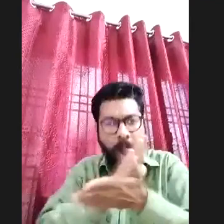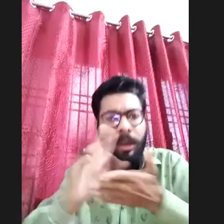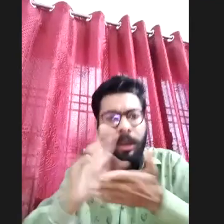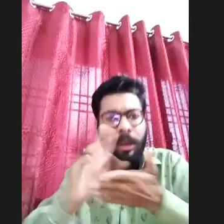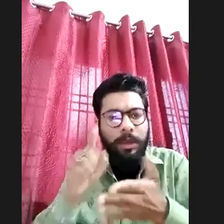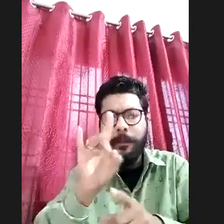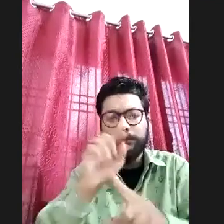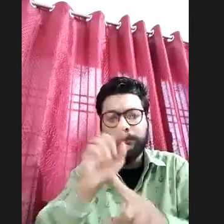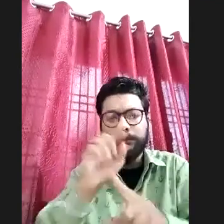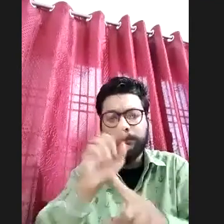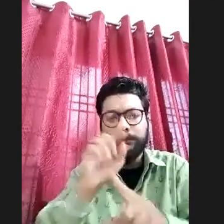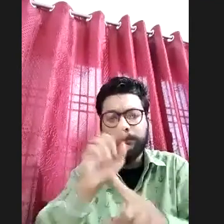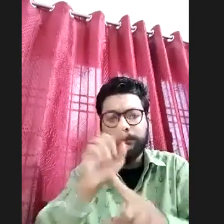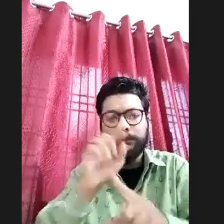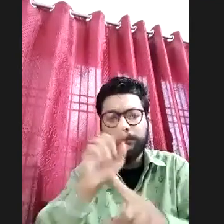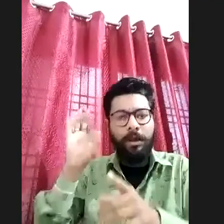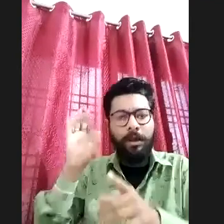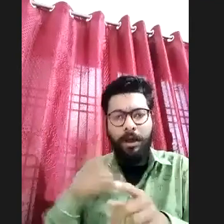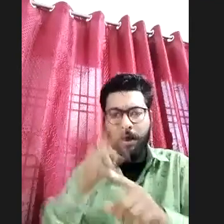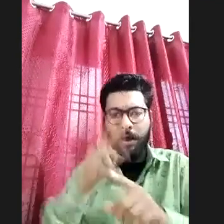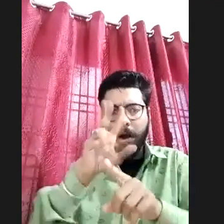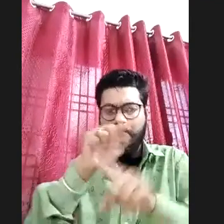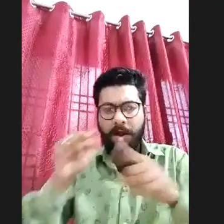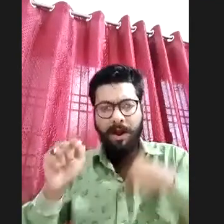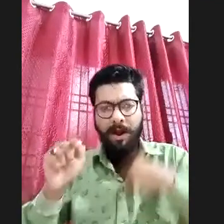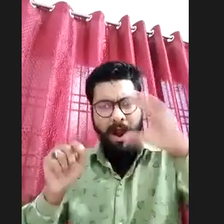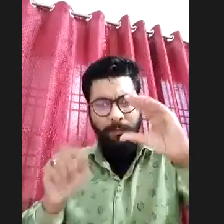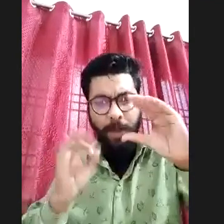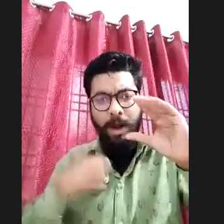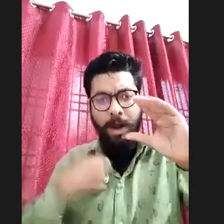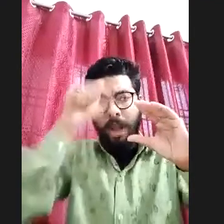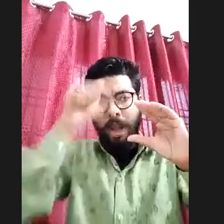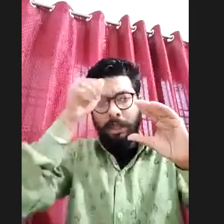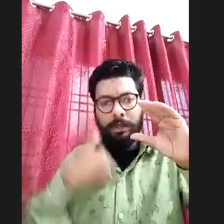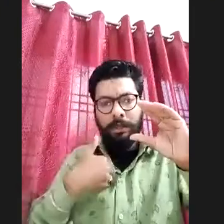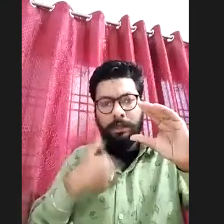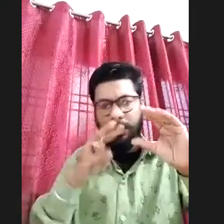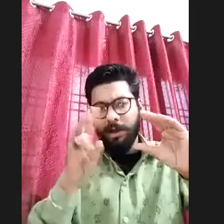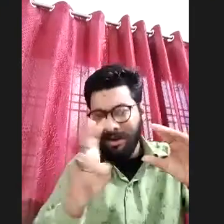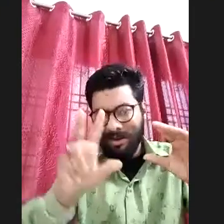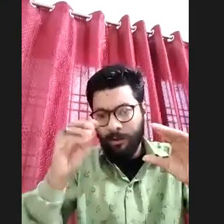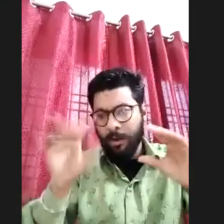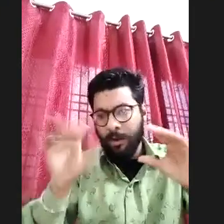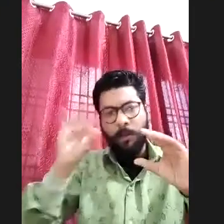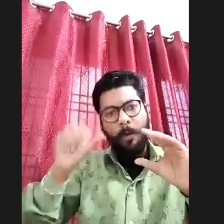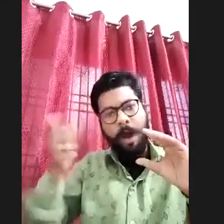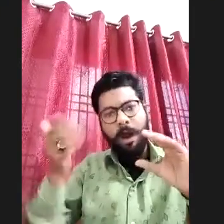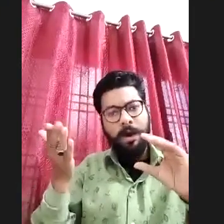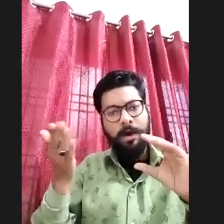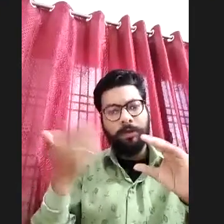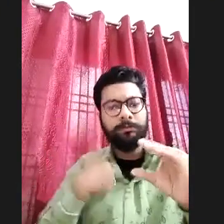I have checked all the subjects and there is some particular percentage and that reserved for me. I got that